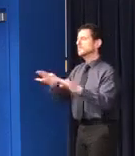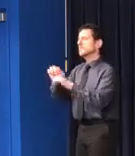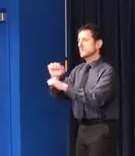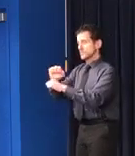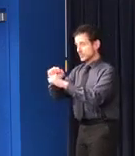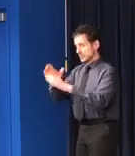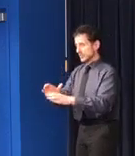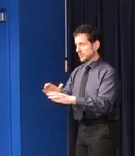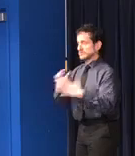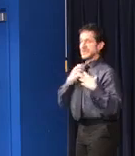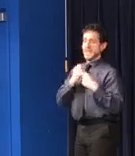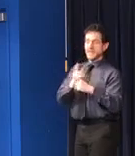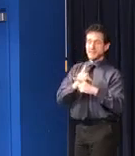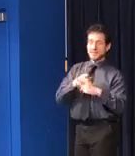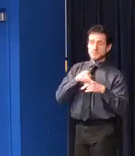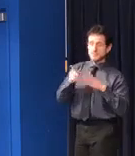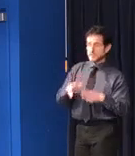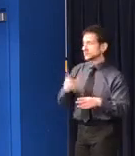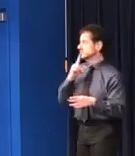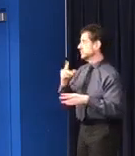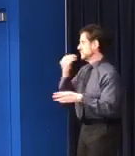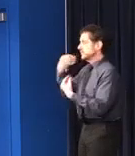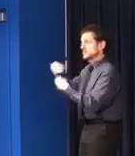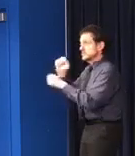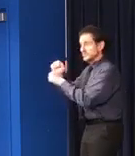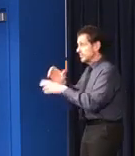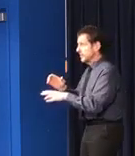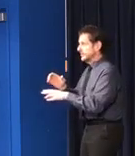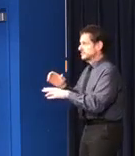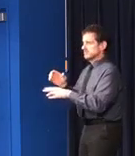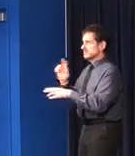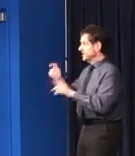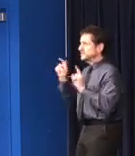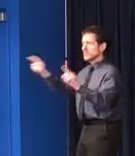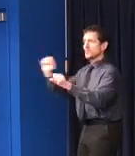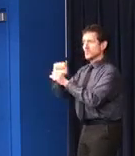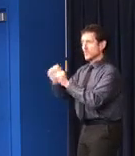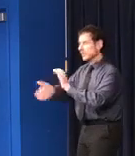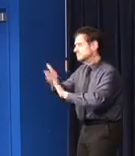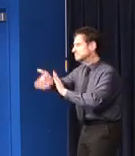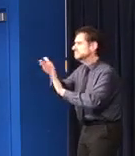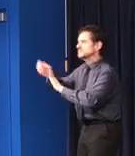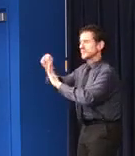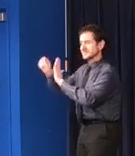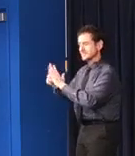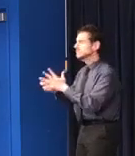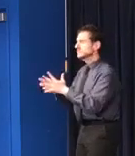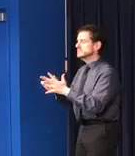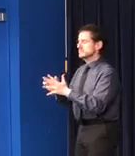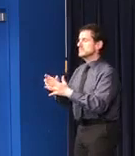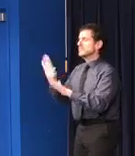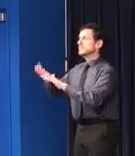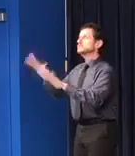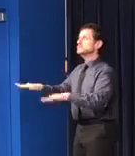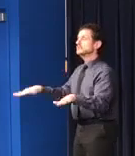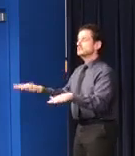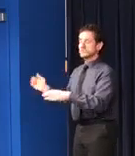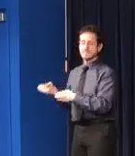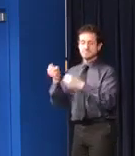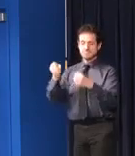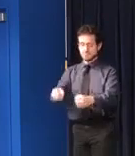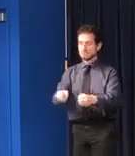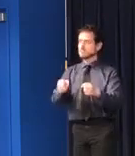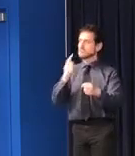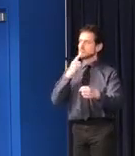healthcare professionals to grocery store employees. Additionally, hundreds of our childcare homes are staying